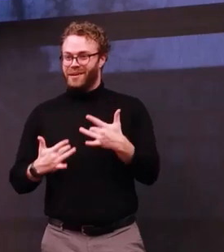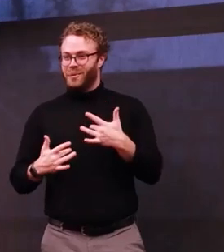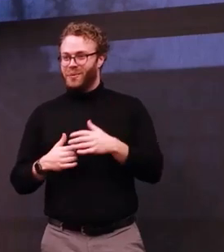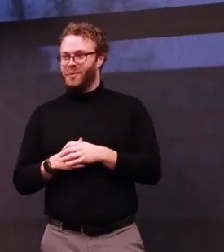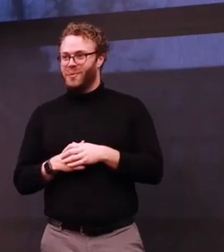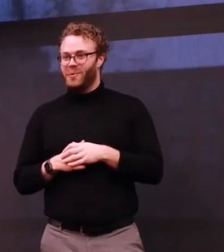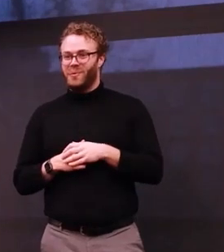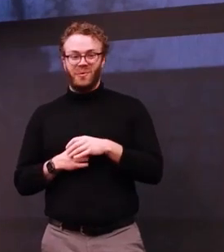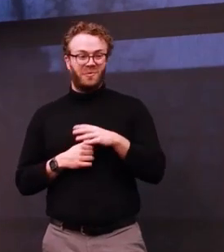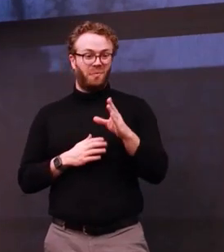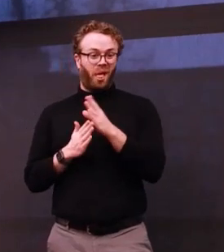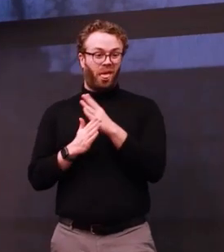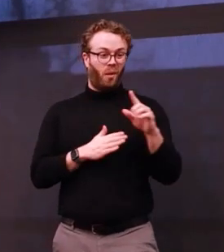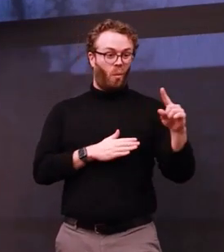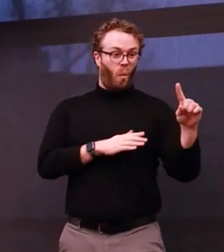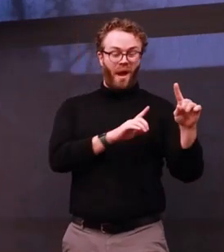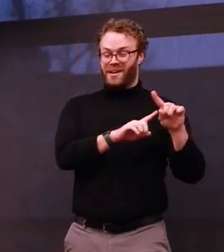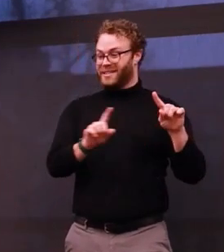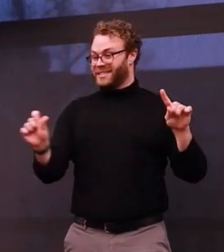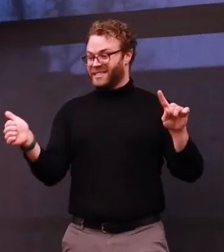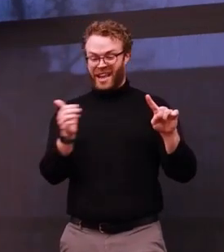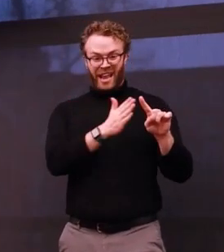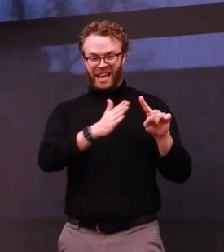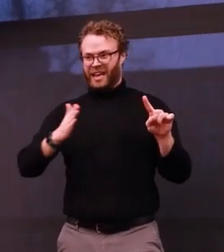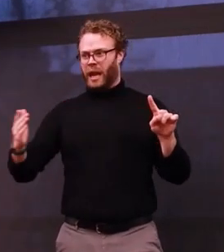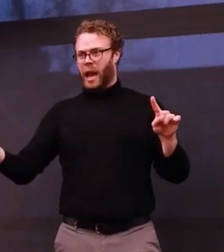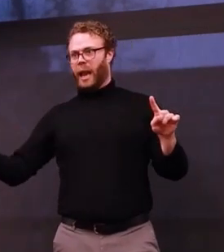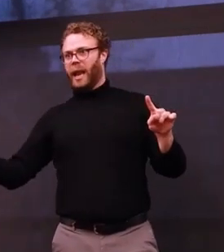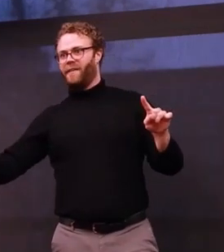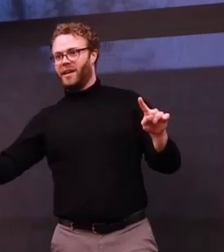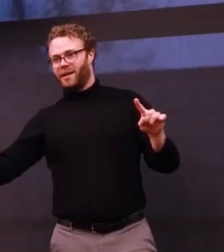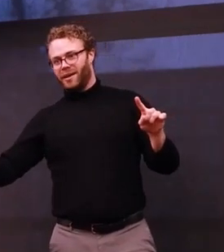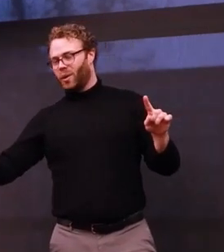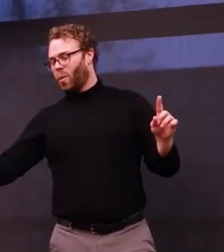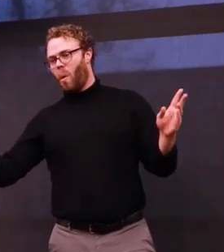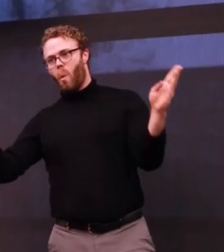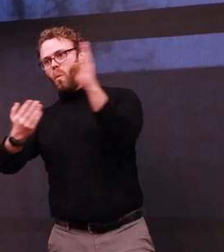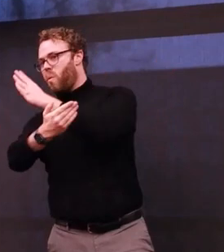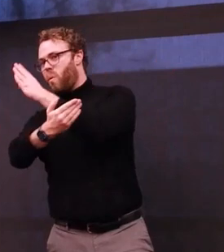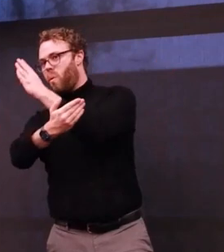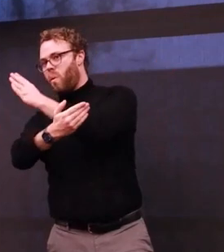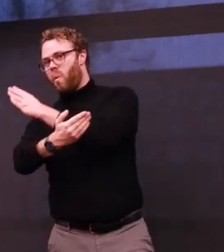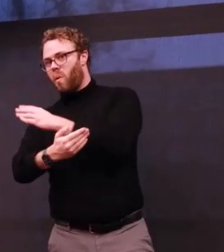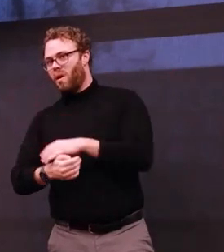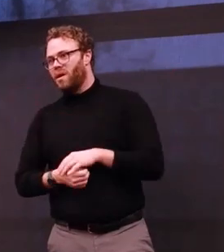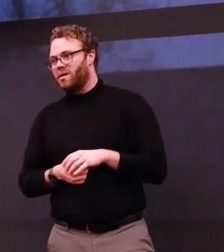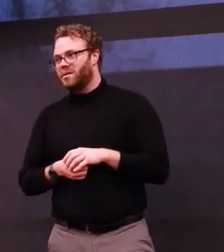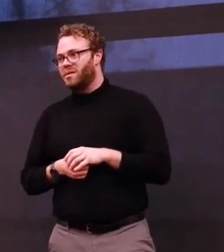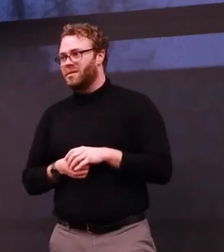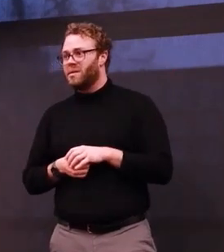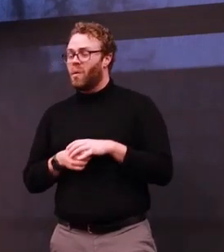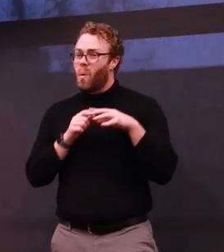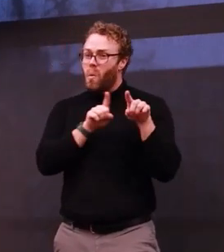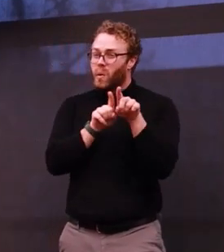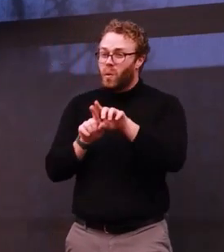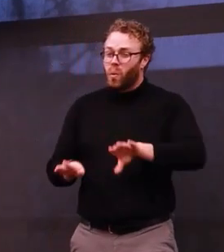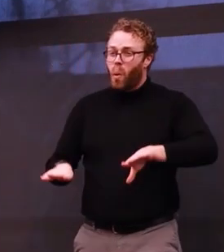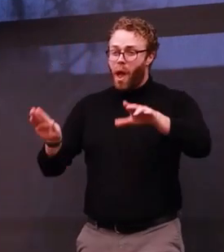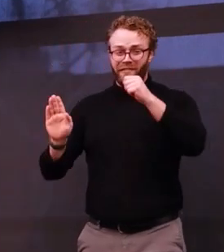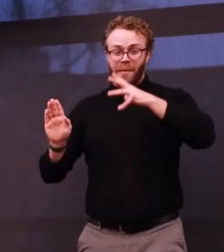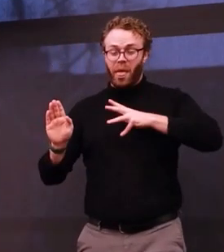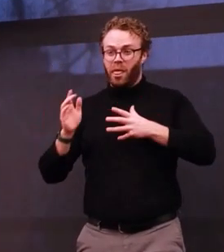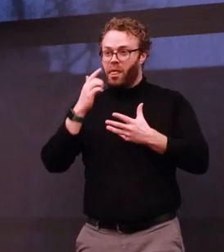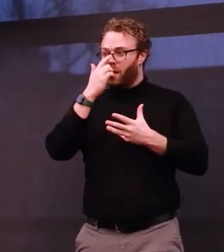biological female, I've been called sensitive before in order to diminish or invalidate how I was feeling. So